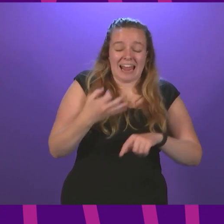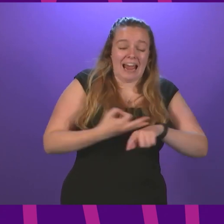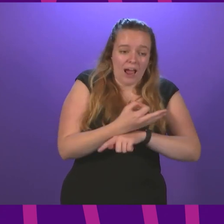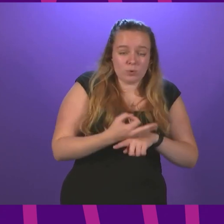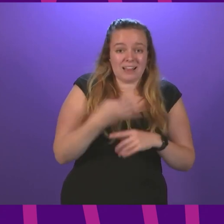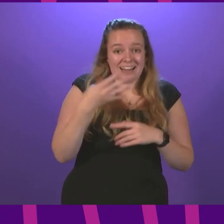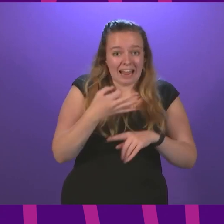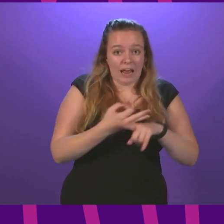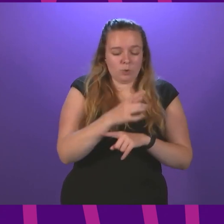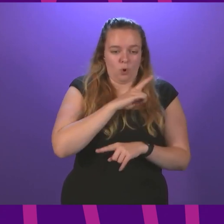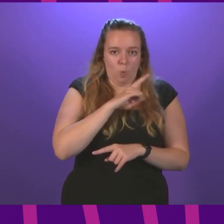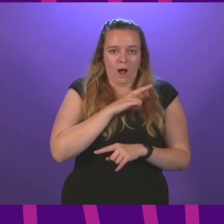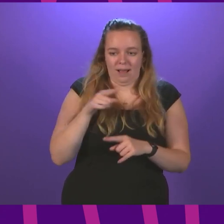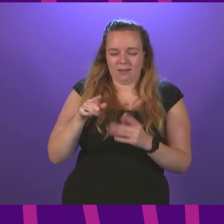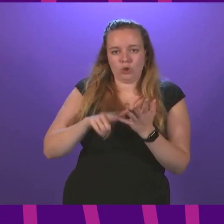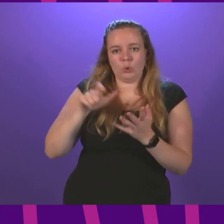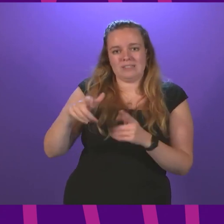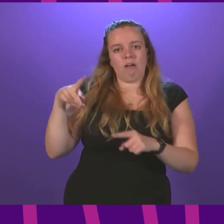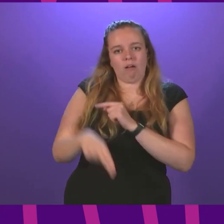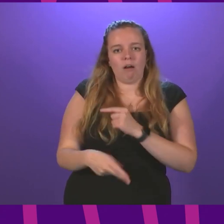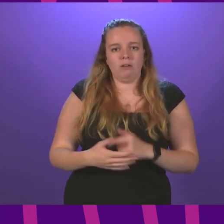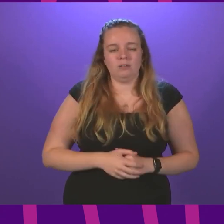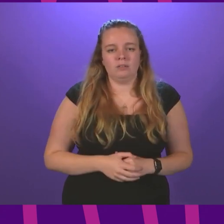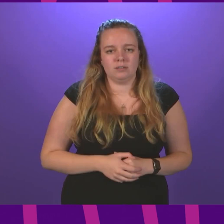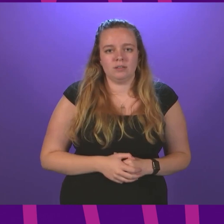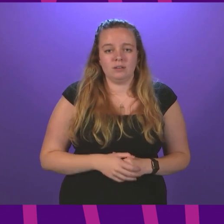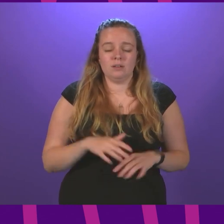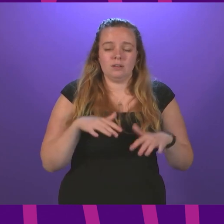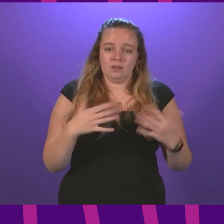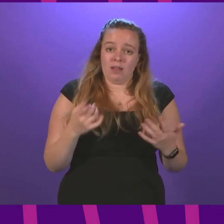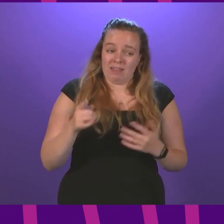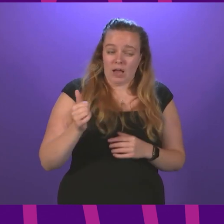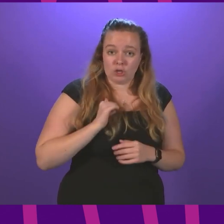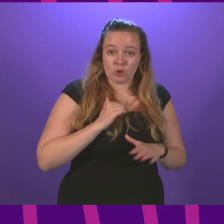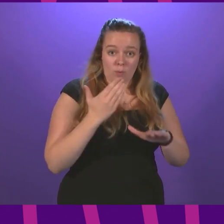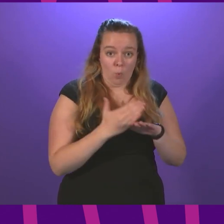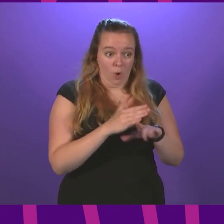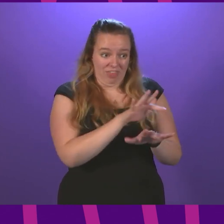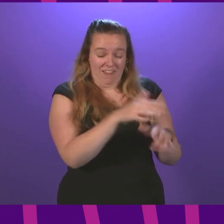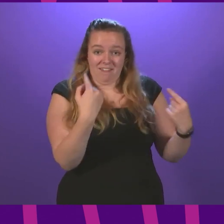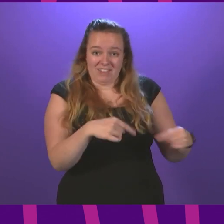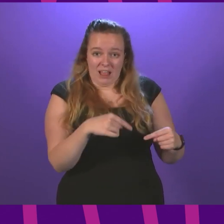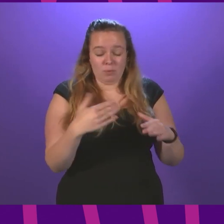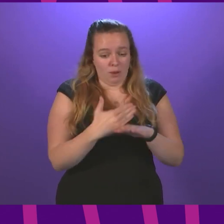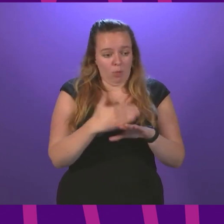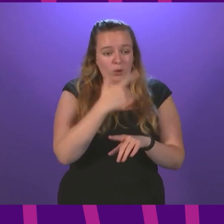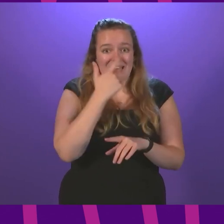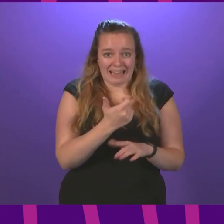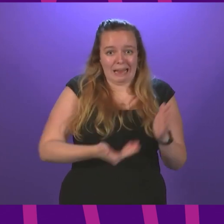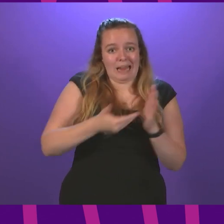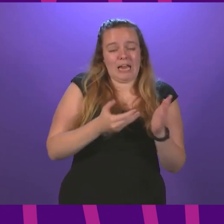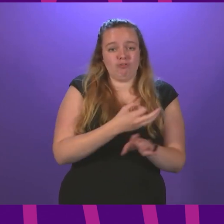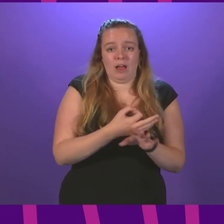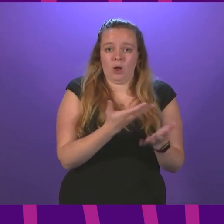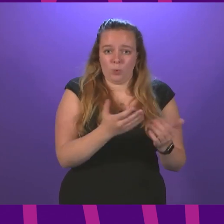hours because of the clawback system and universal credit. This, of course, assumes that work's available and the employee can take on such work.